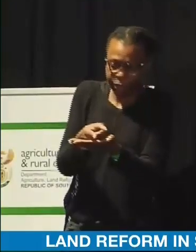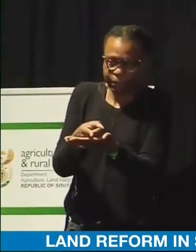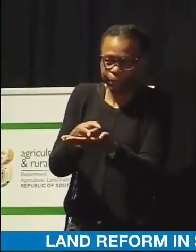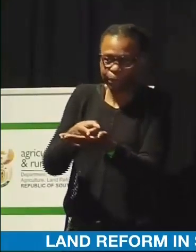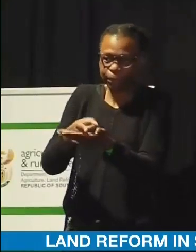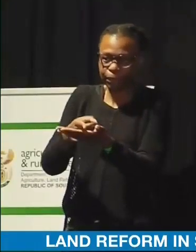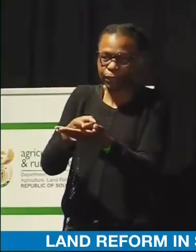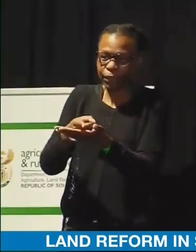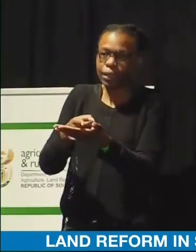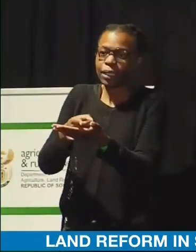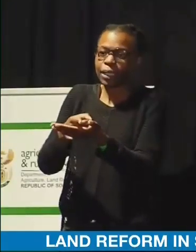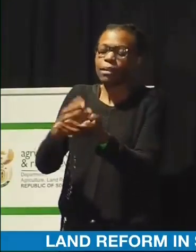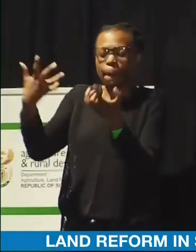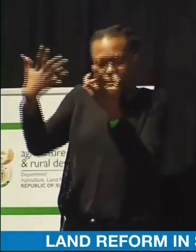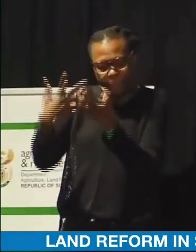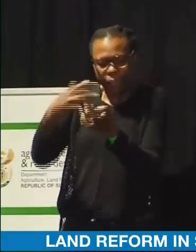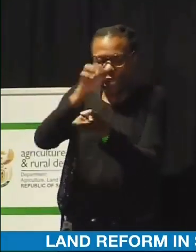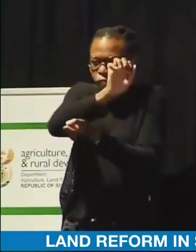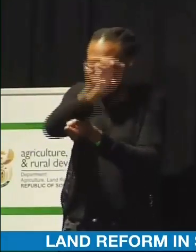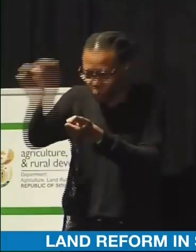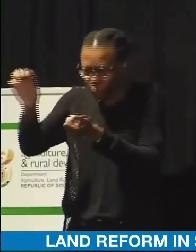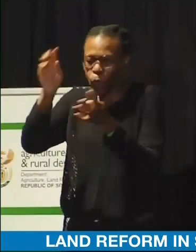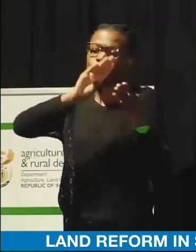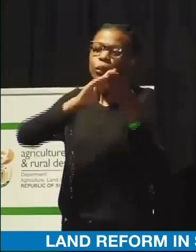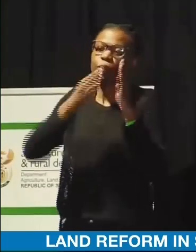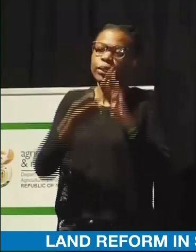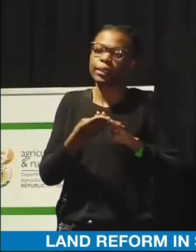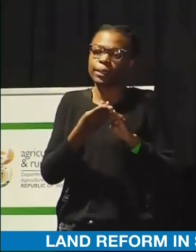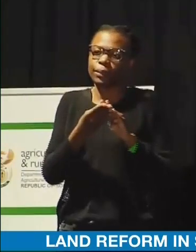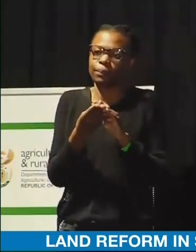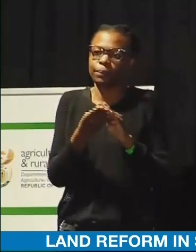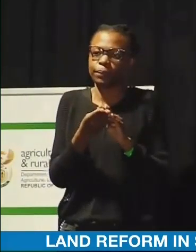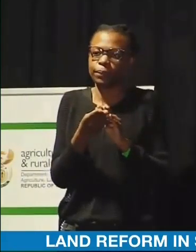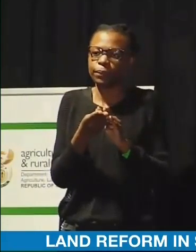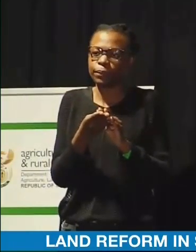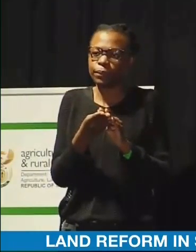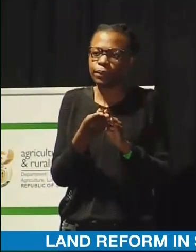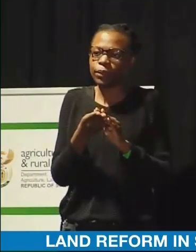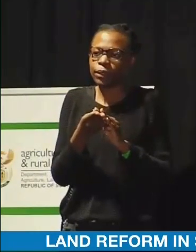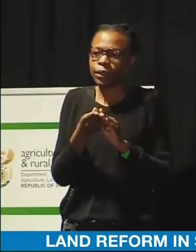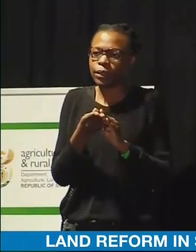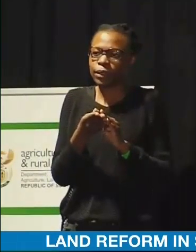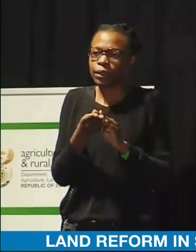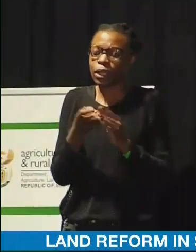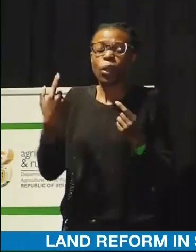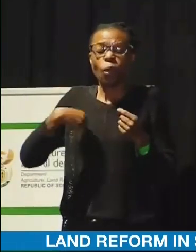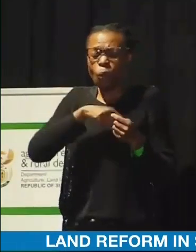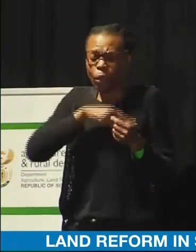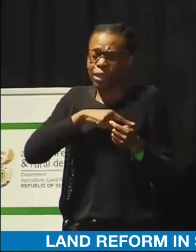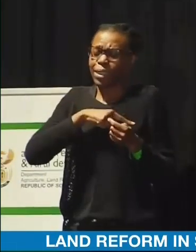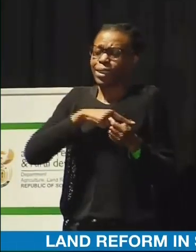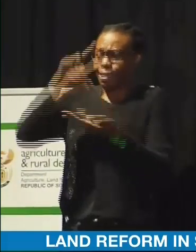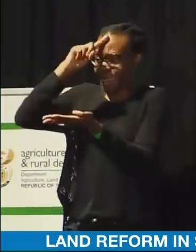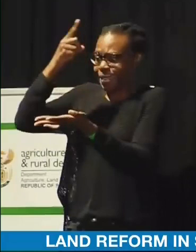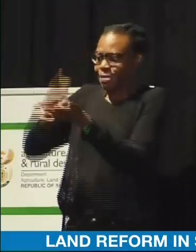suit you as a community. We are not going to impose anything